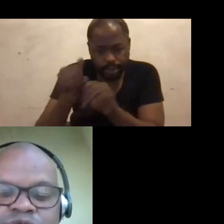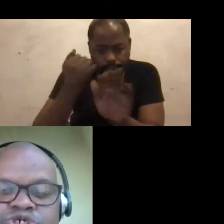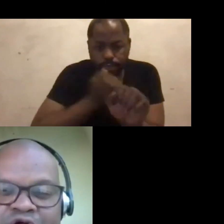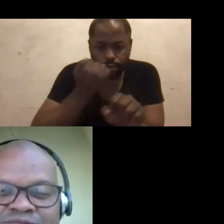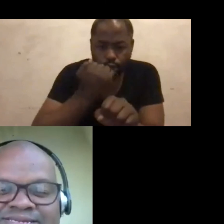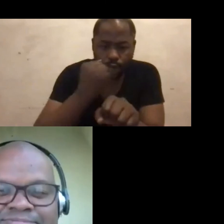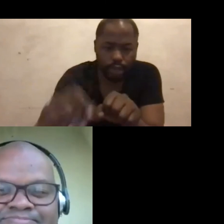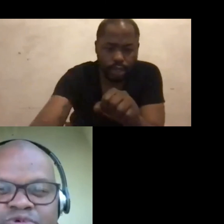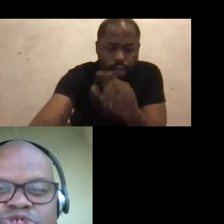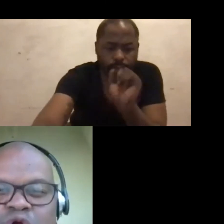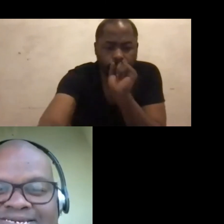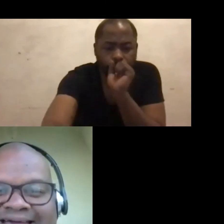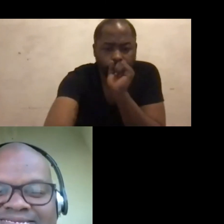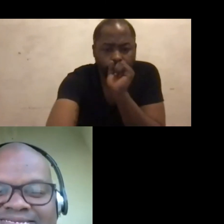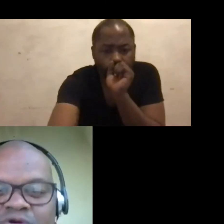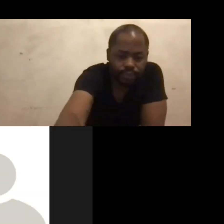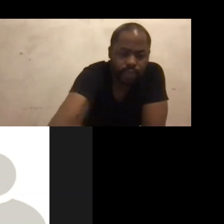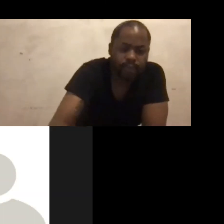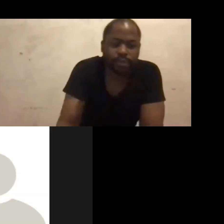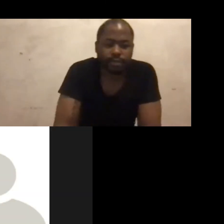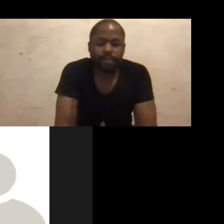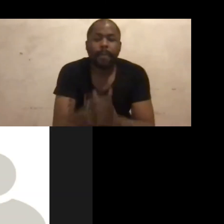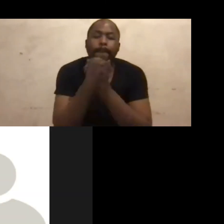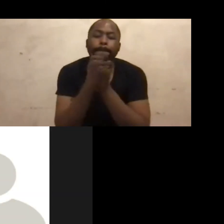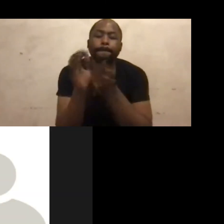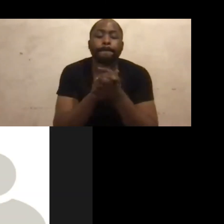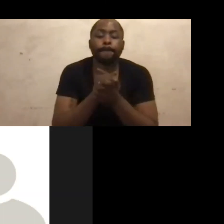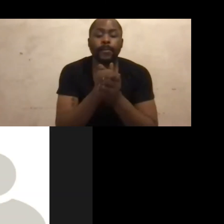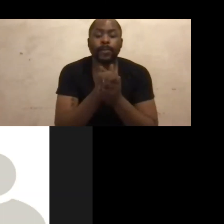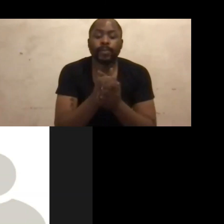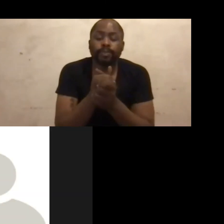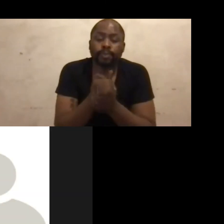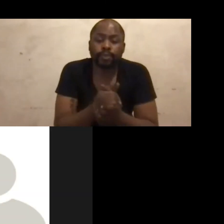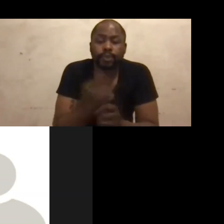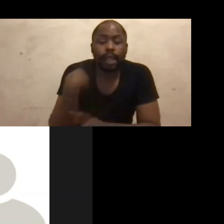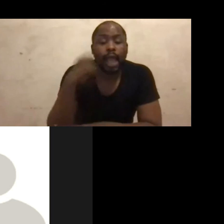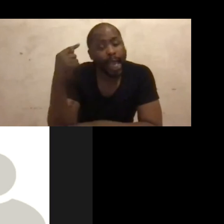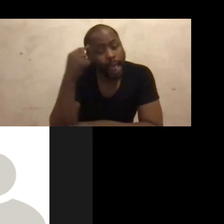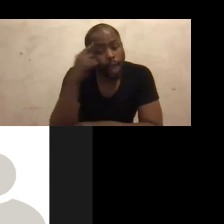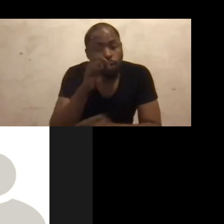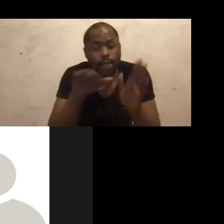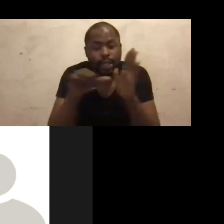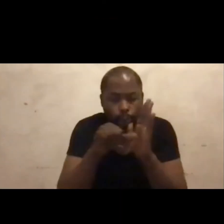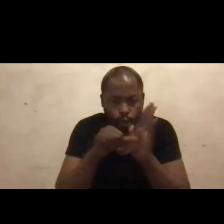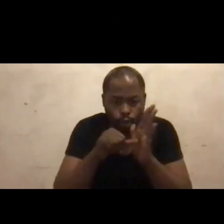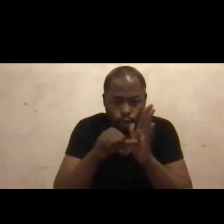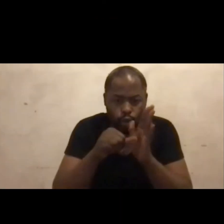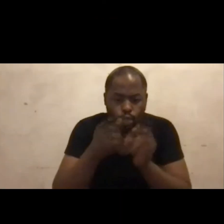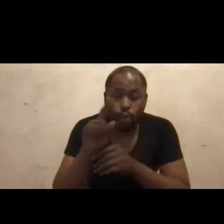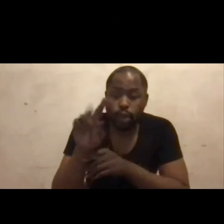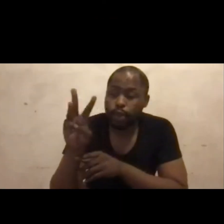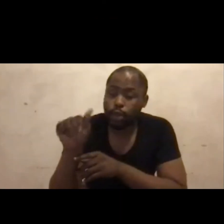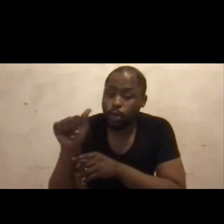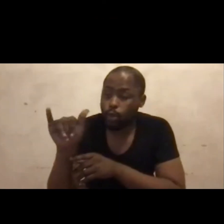which is not, which is not signed for. So, I think what's important, what Wayne is saying, is he's saying,